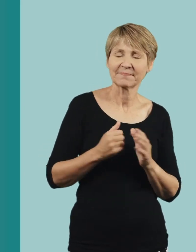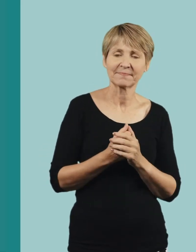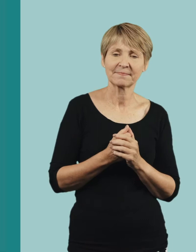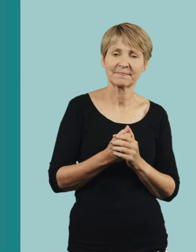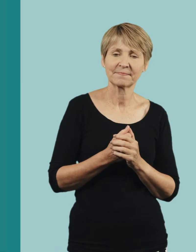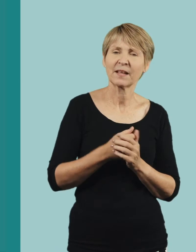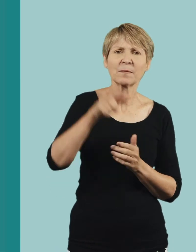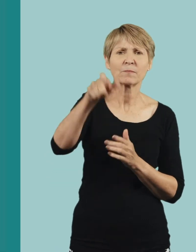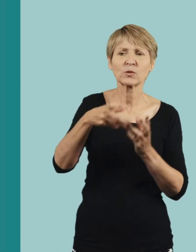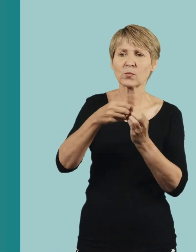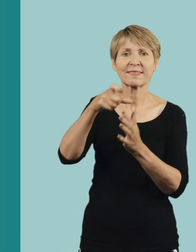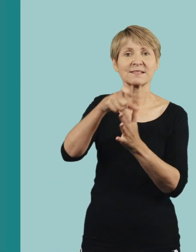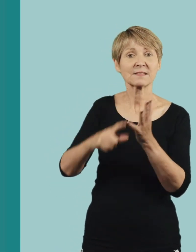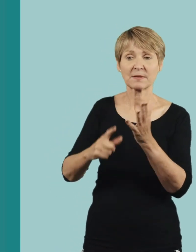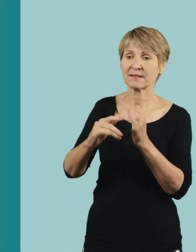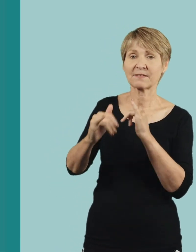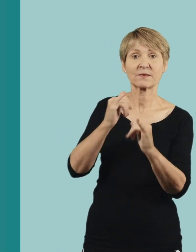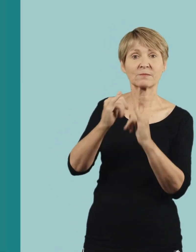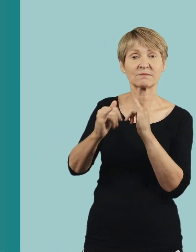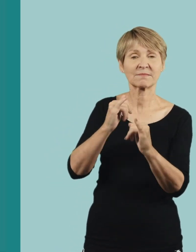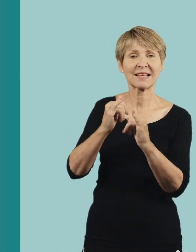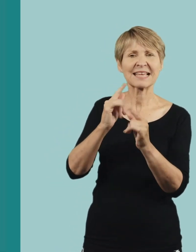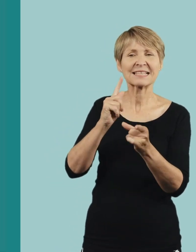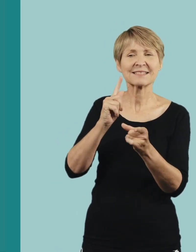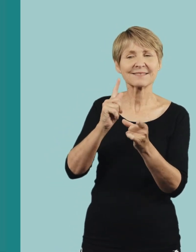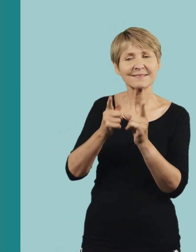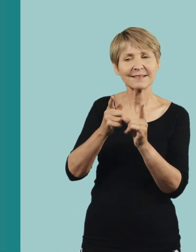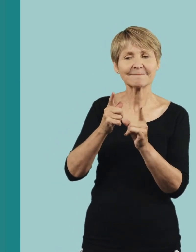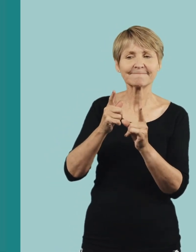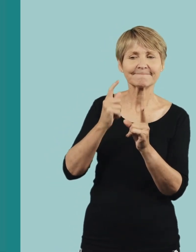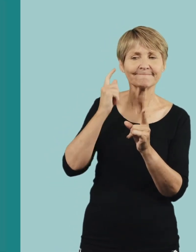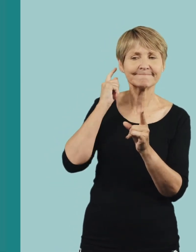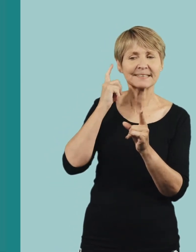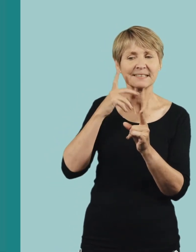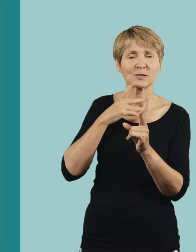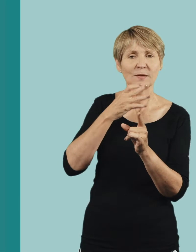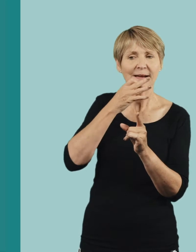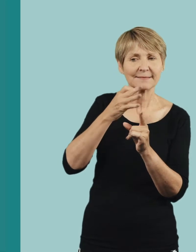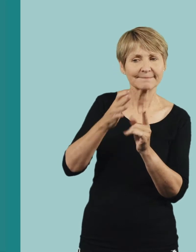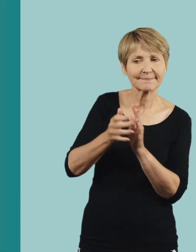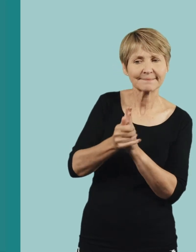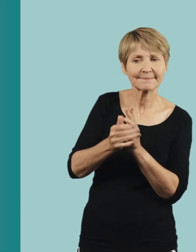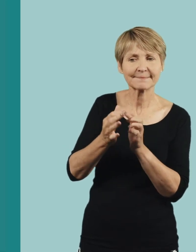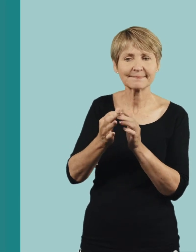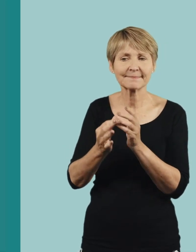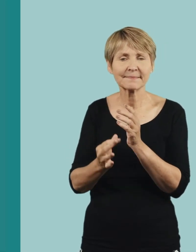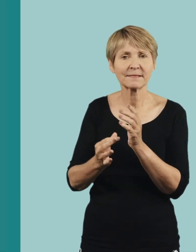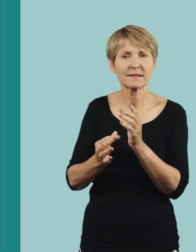disability there may be times where it's legitimate to ask about their ability but it must be done in a non-discriminatory